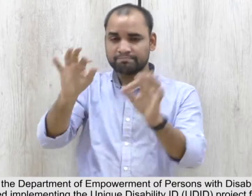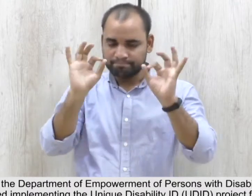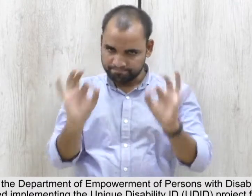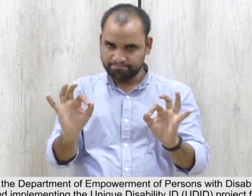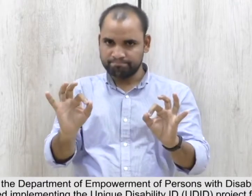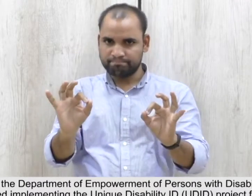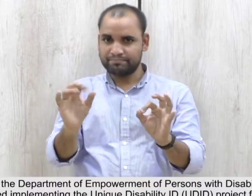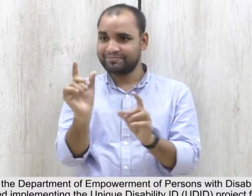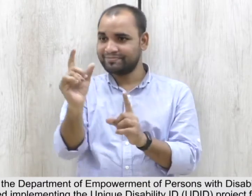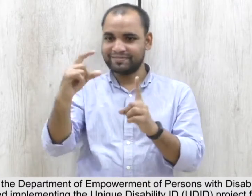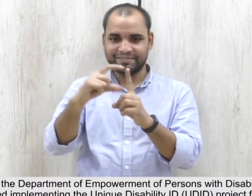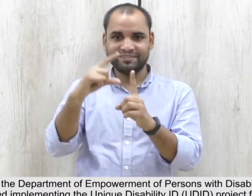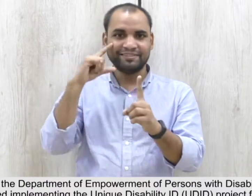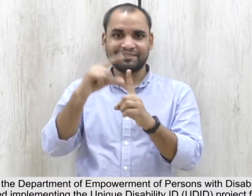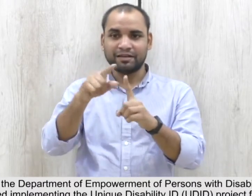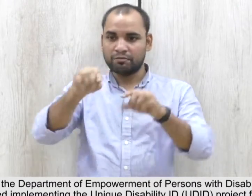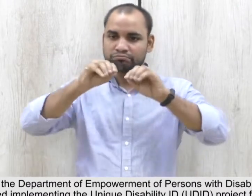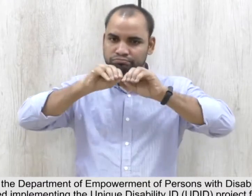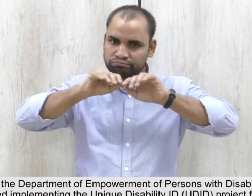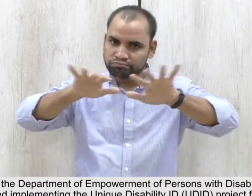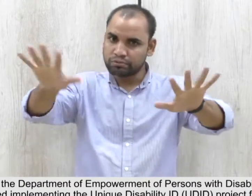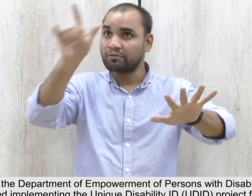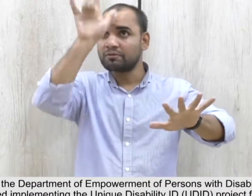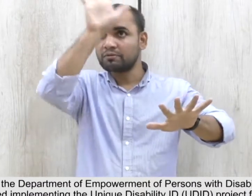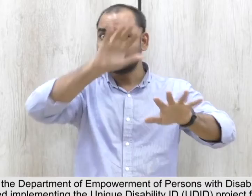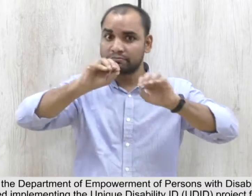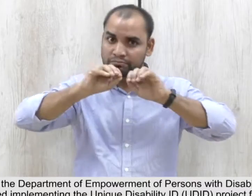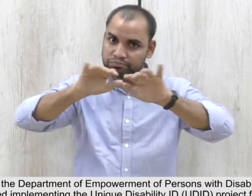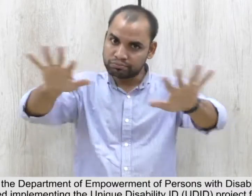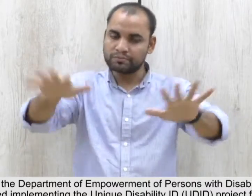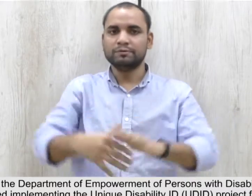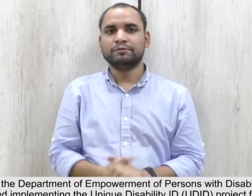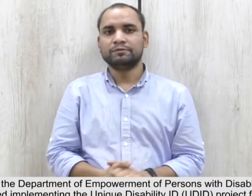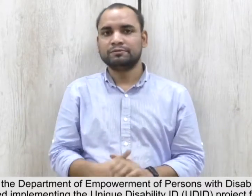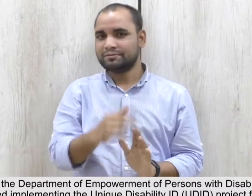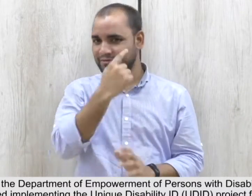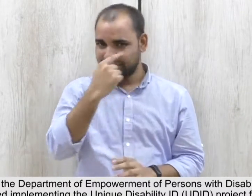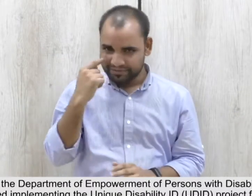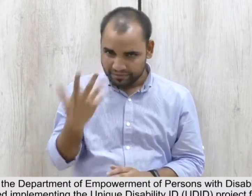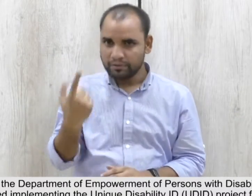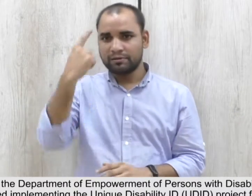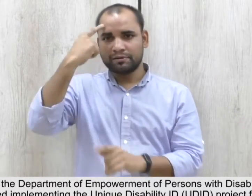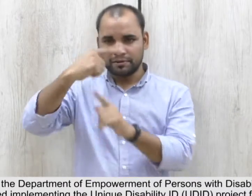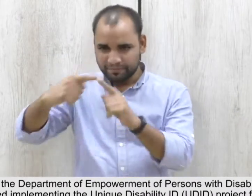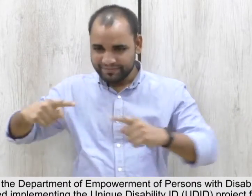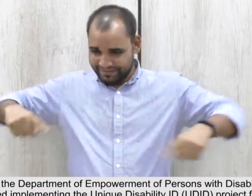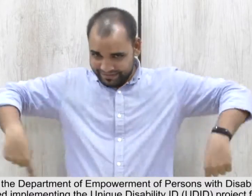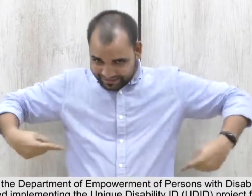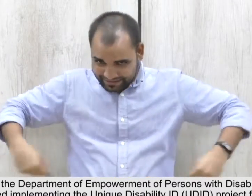Meanwhile, the Department of Empowerment of Persons with Disabilities, Government of India, also started implementing the unique Disability